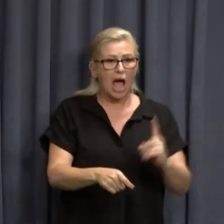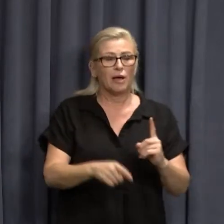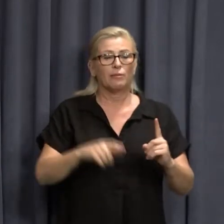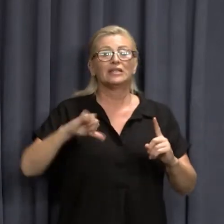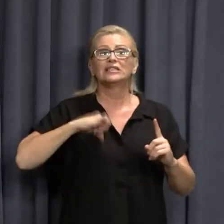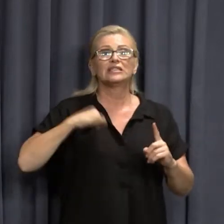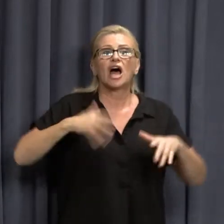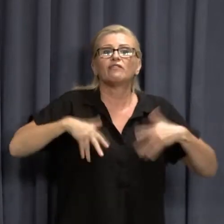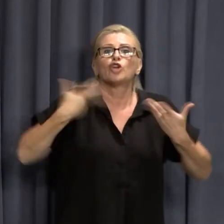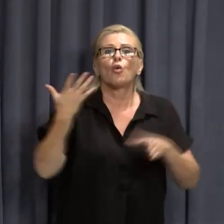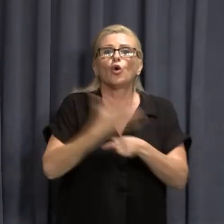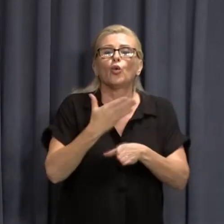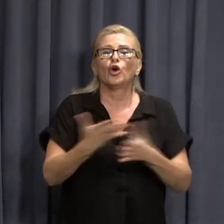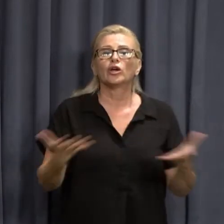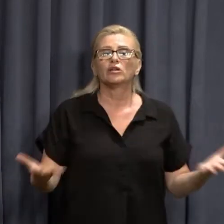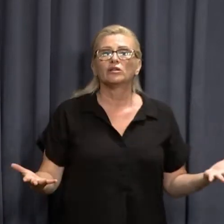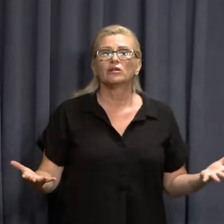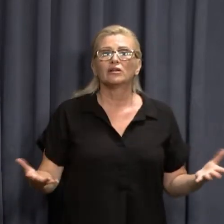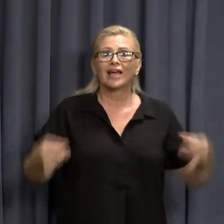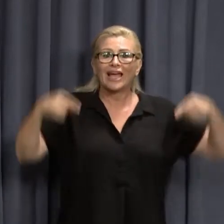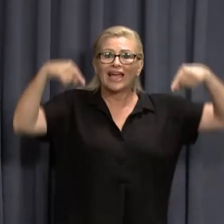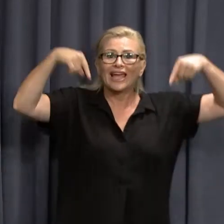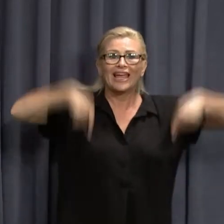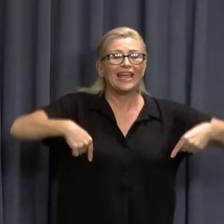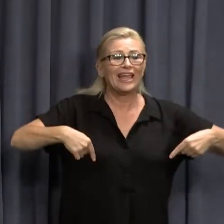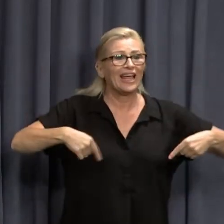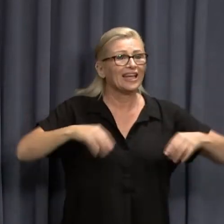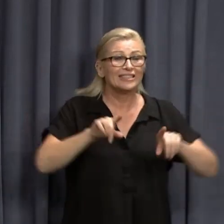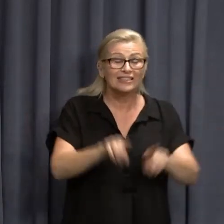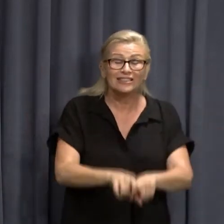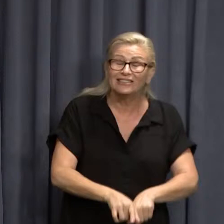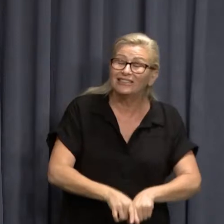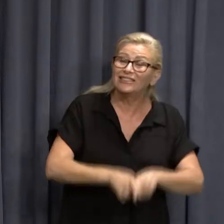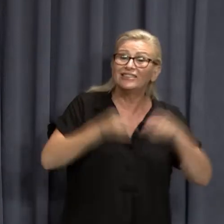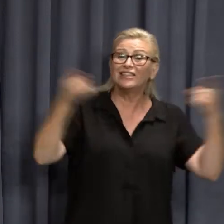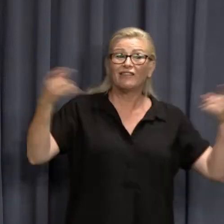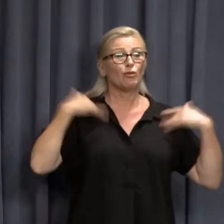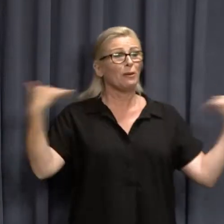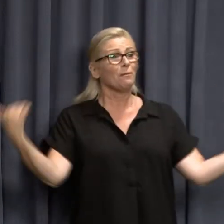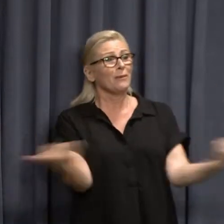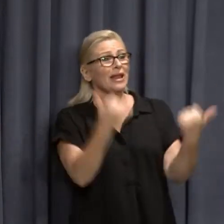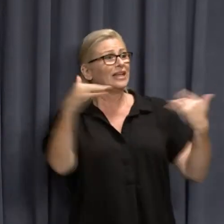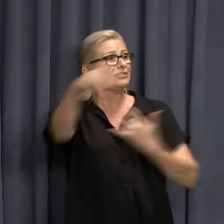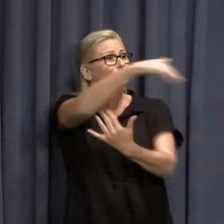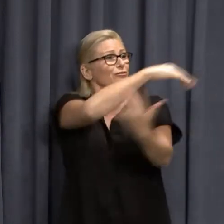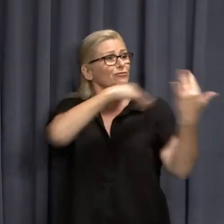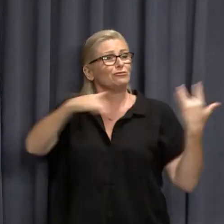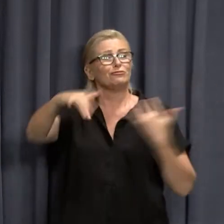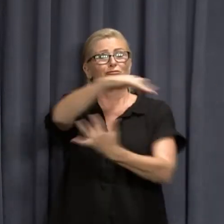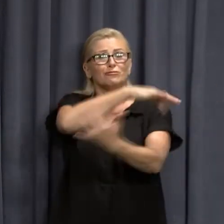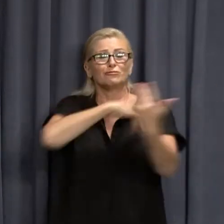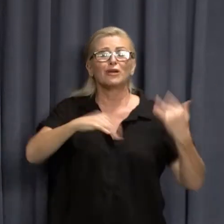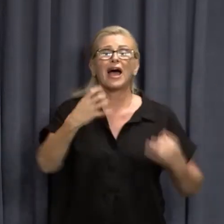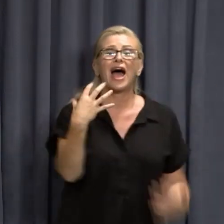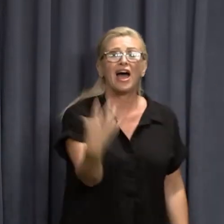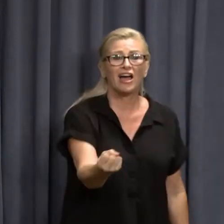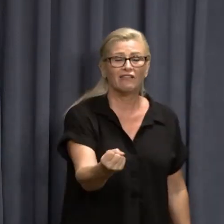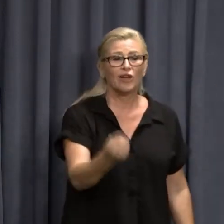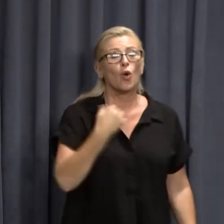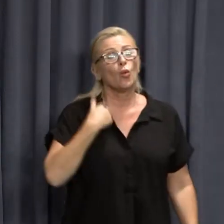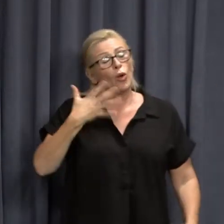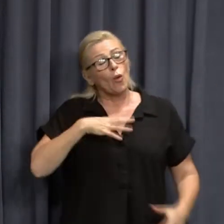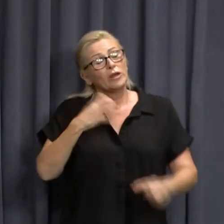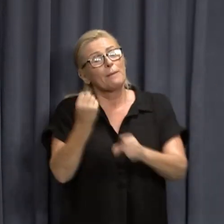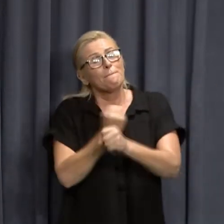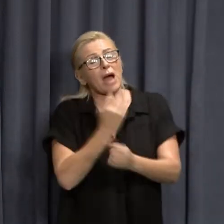to come in. Now that's not happening here in Western Australia at this point in time. And what we're trying to do is make sure that we can better manage,